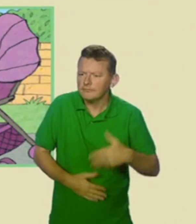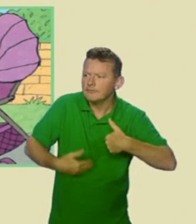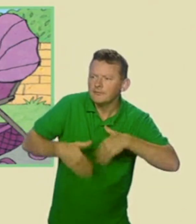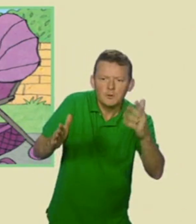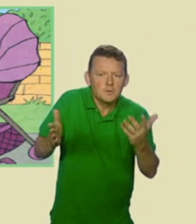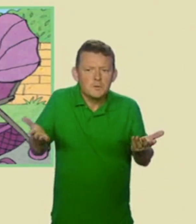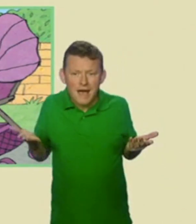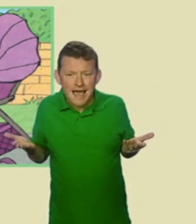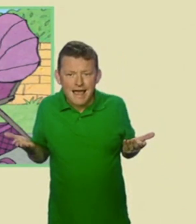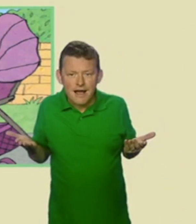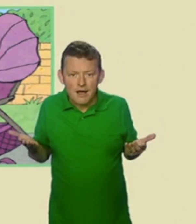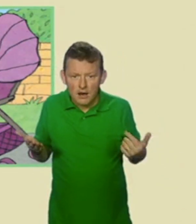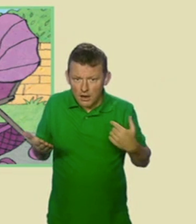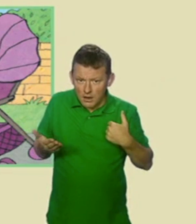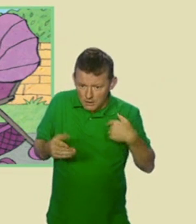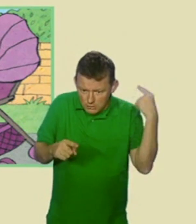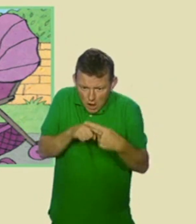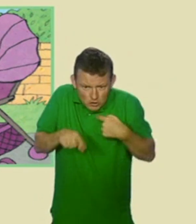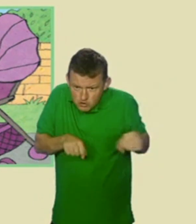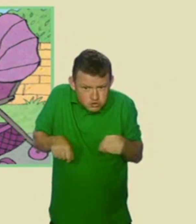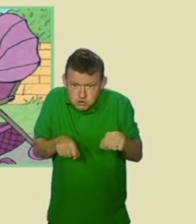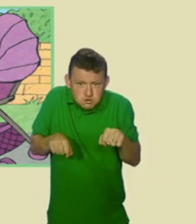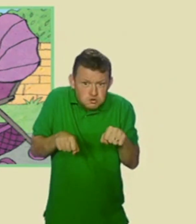Where are we going? Can we go faster?